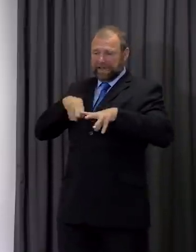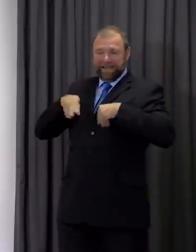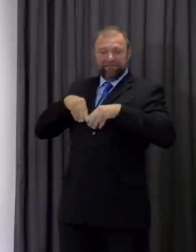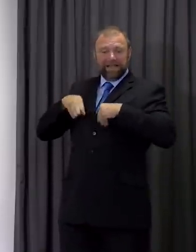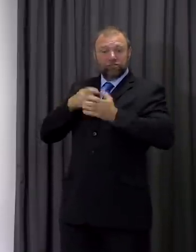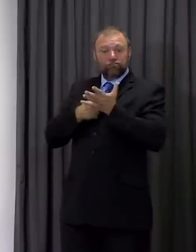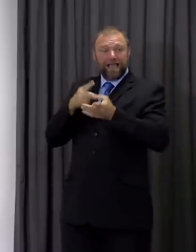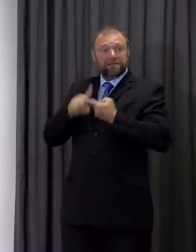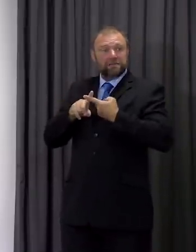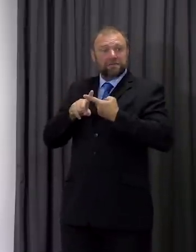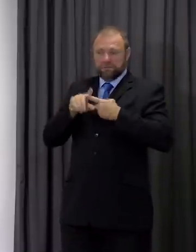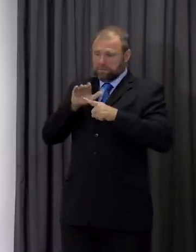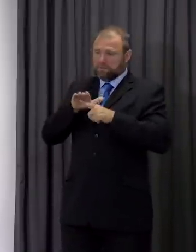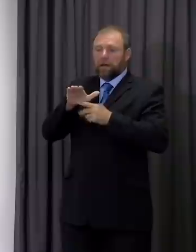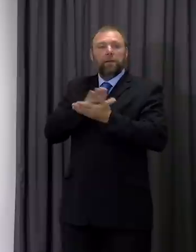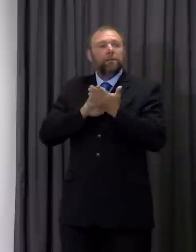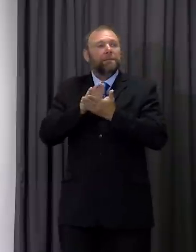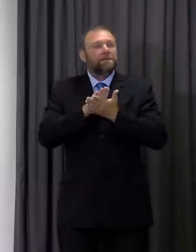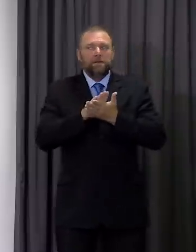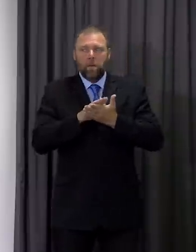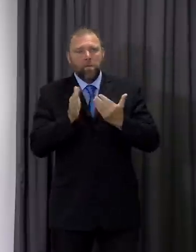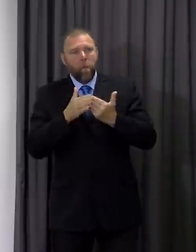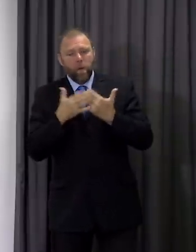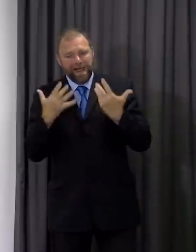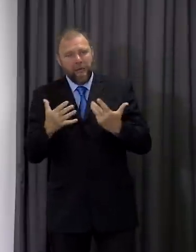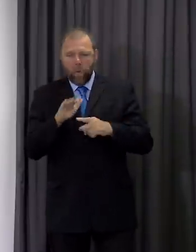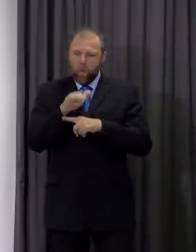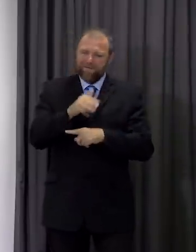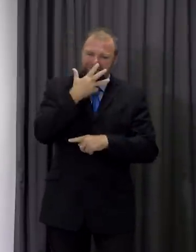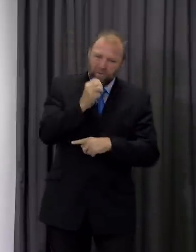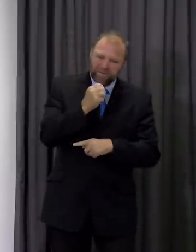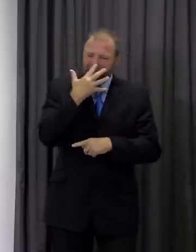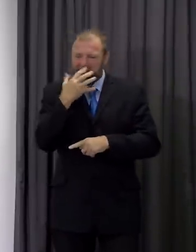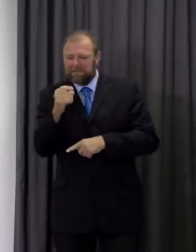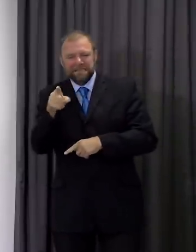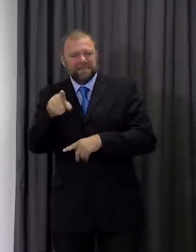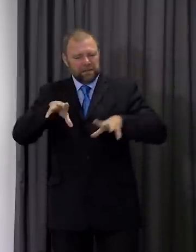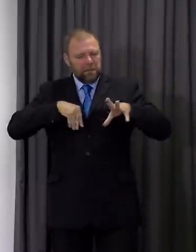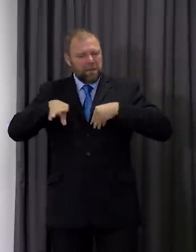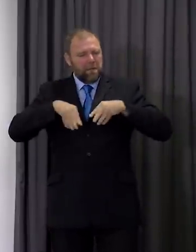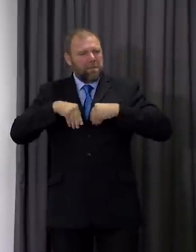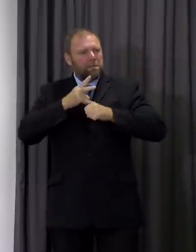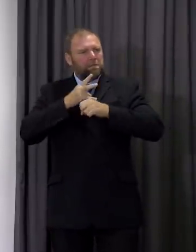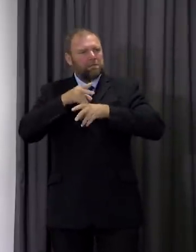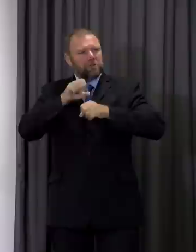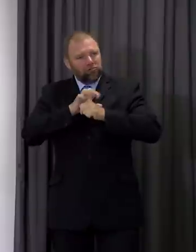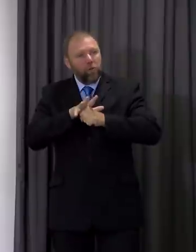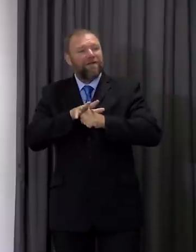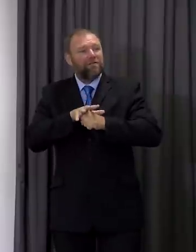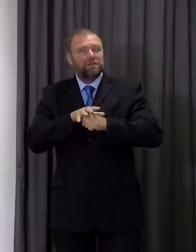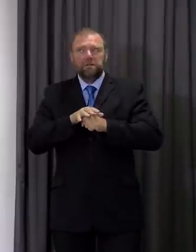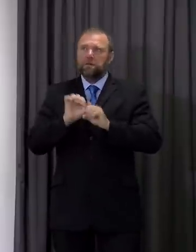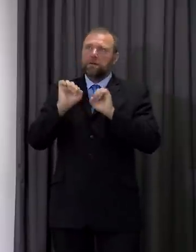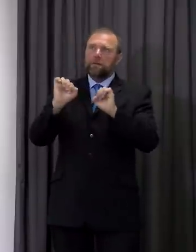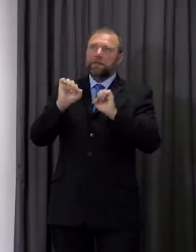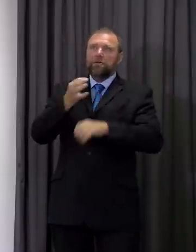50 are testing positive and their risks of harm are much greater than fit and healthy people in their teens